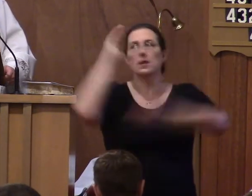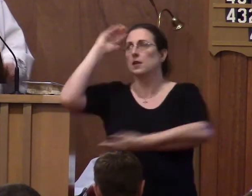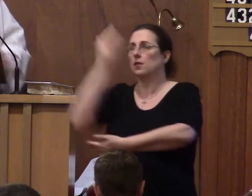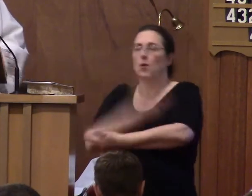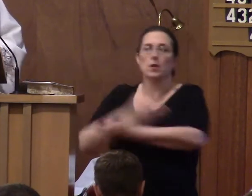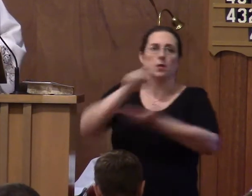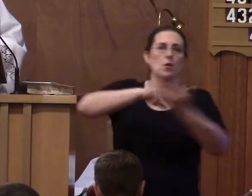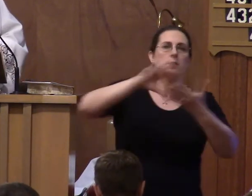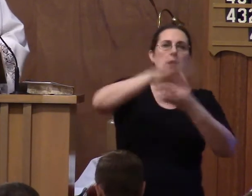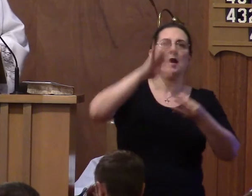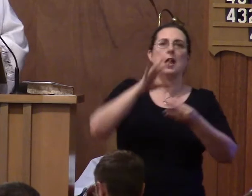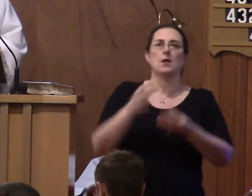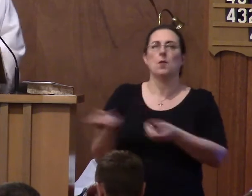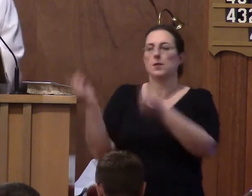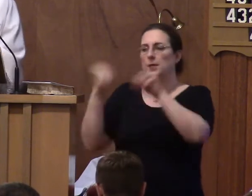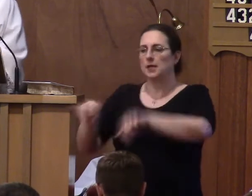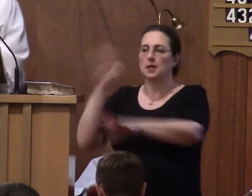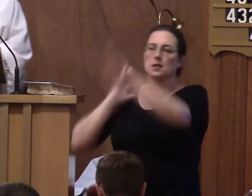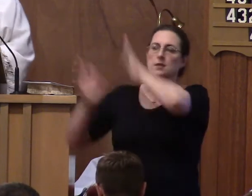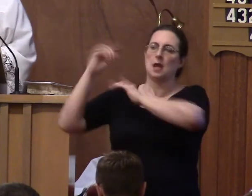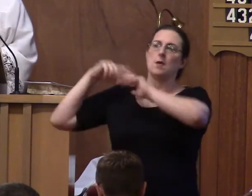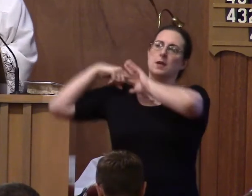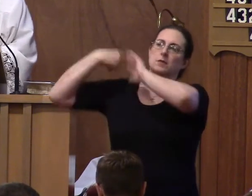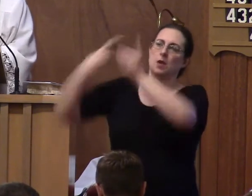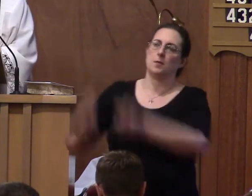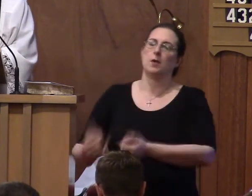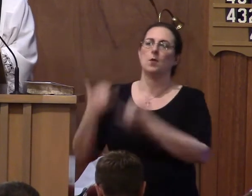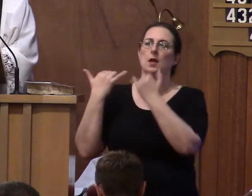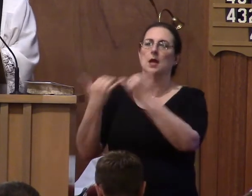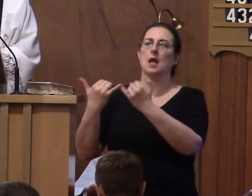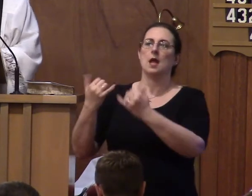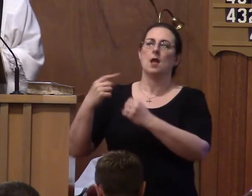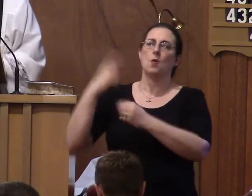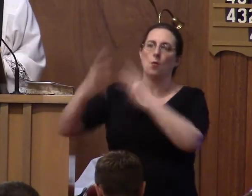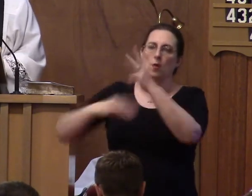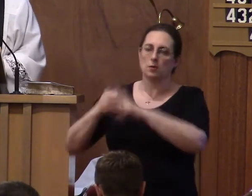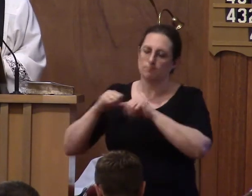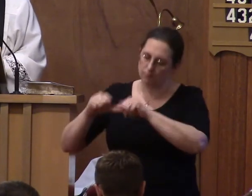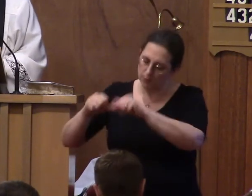to the Holy Ghost, as it was from the beginning, is now, nor shall we, world without a doubt. Amen.